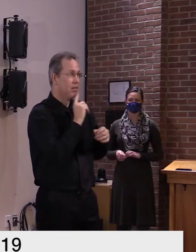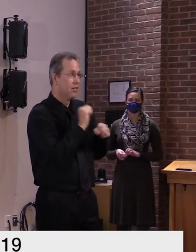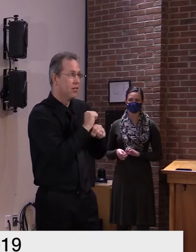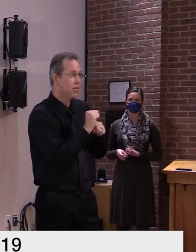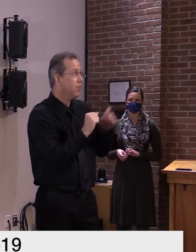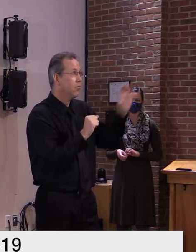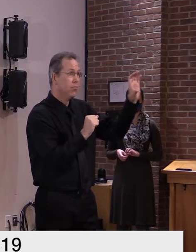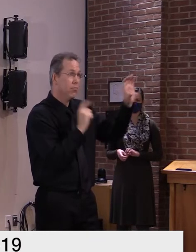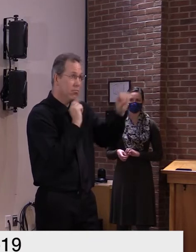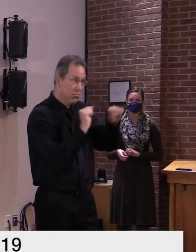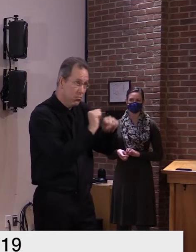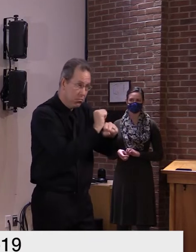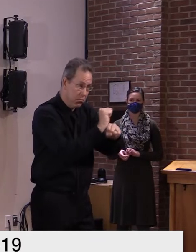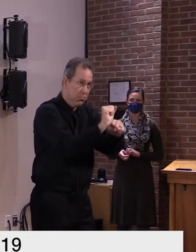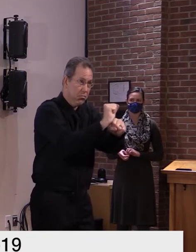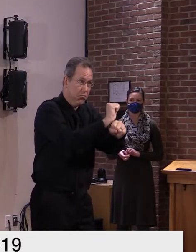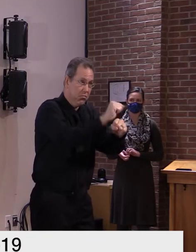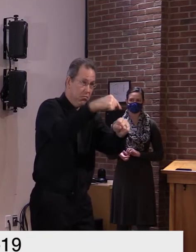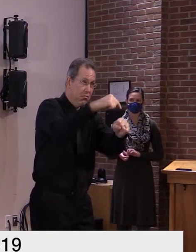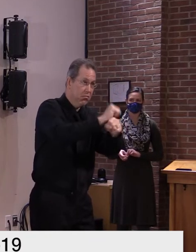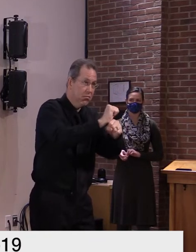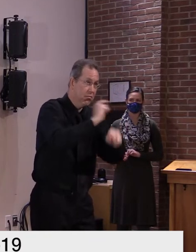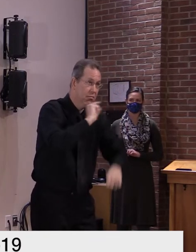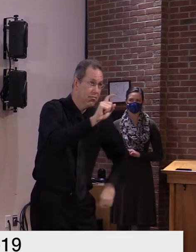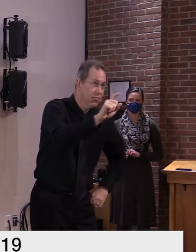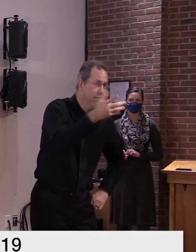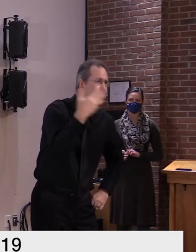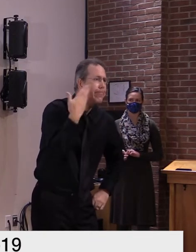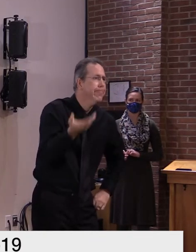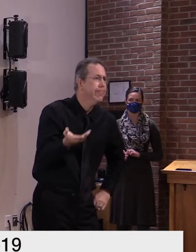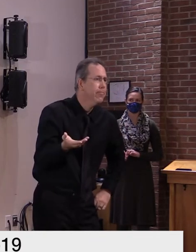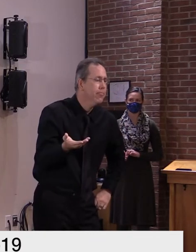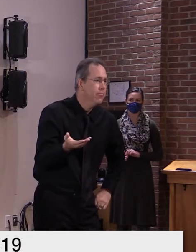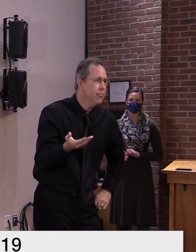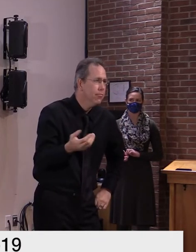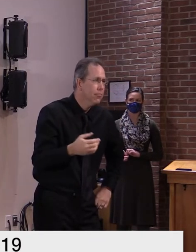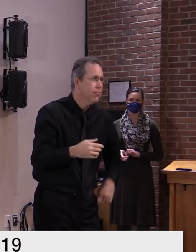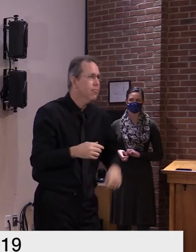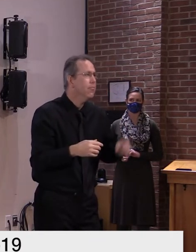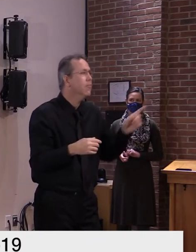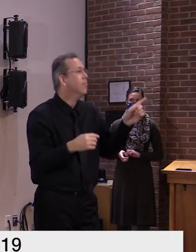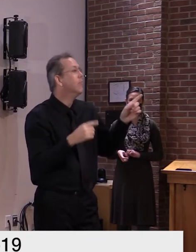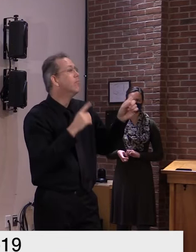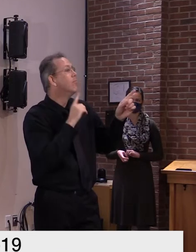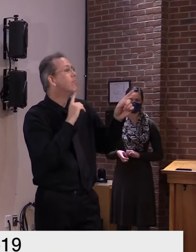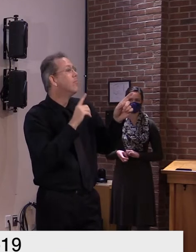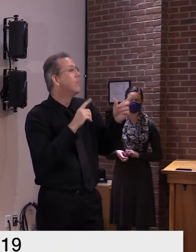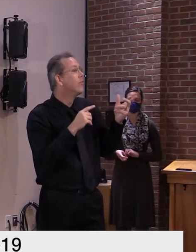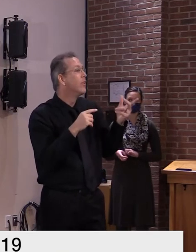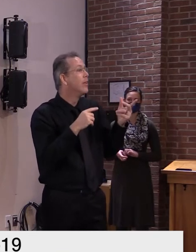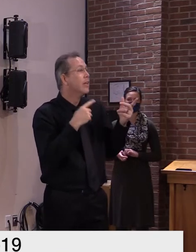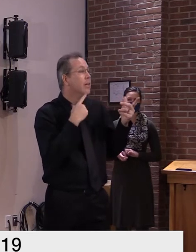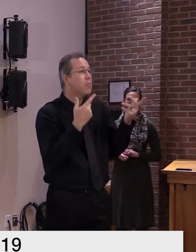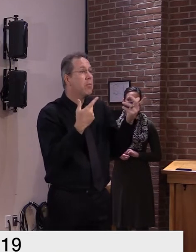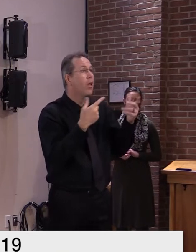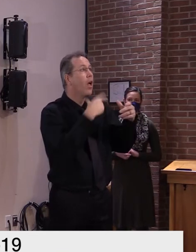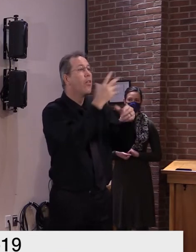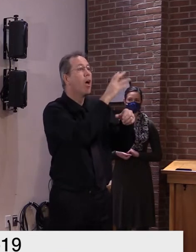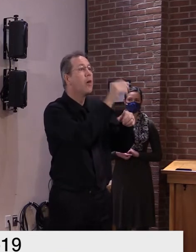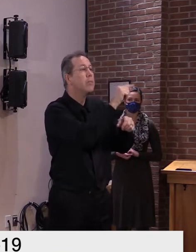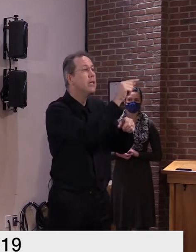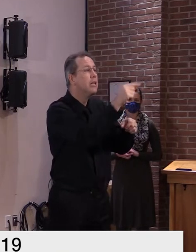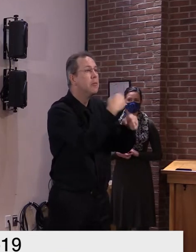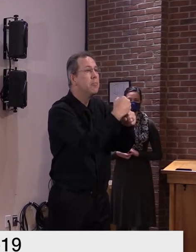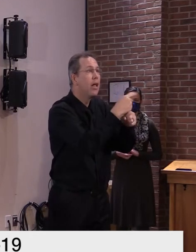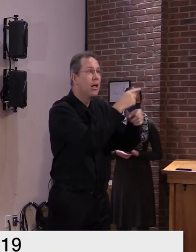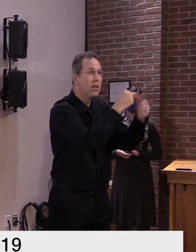moderna and that will have a positive effect on on the supply as well so a lot of it hinges on how much of the